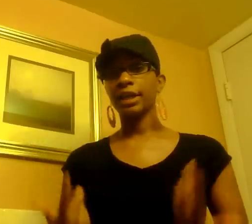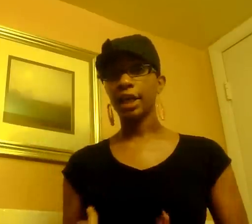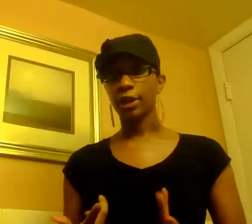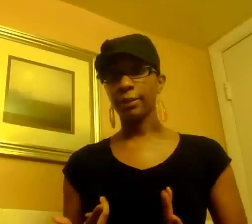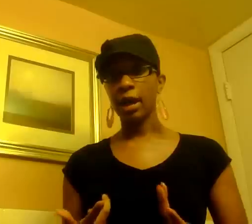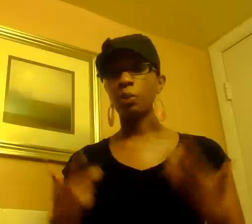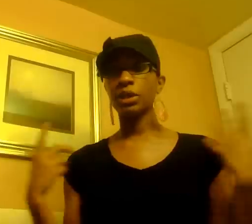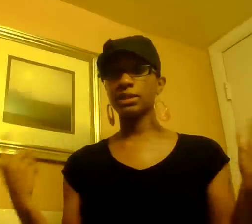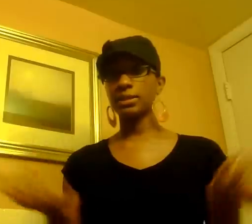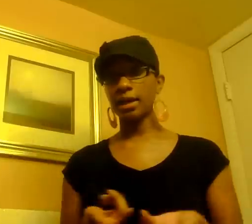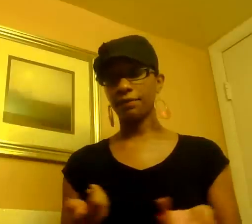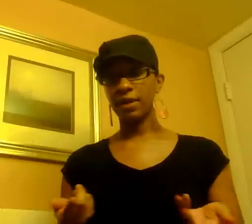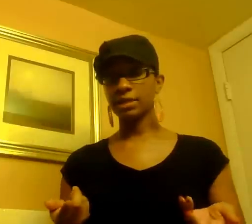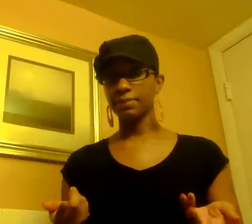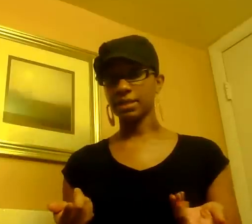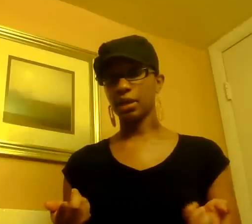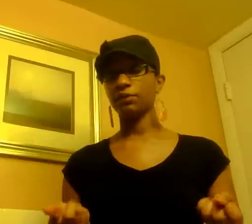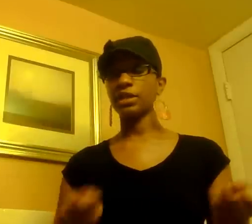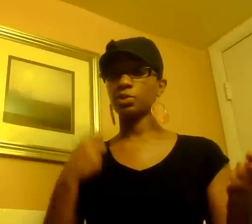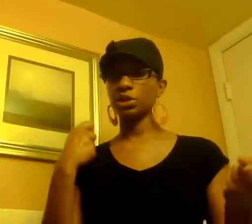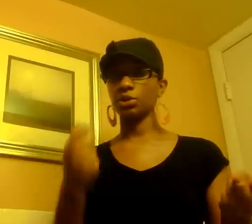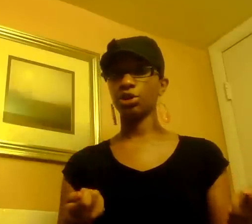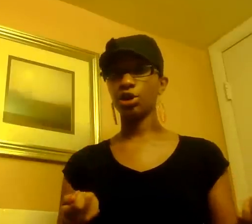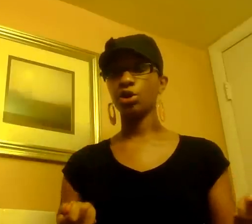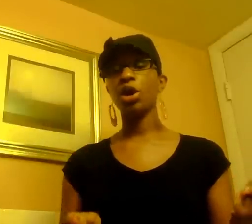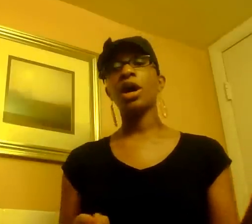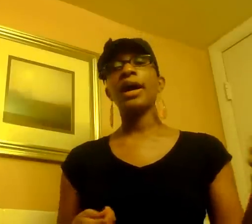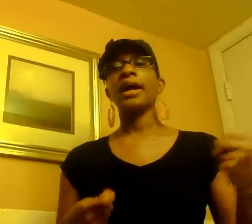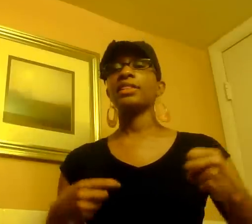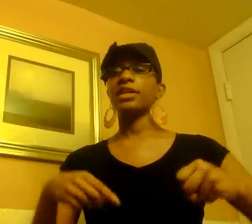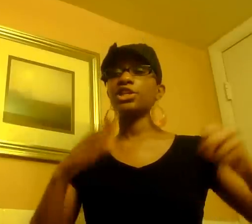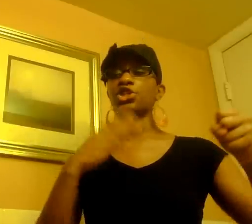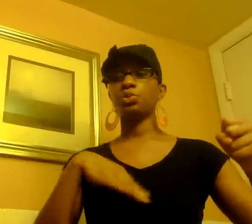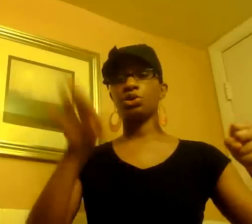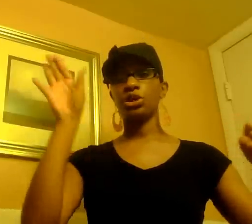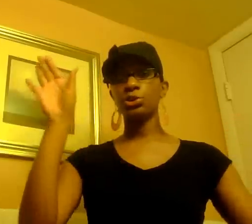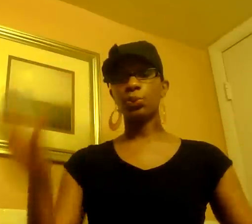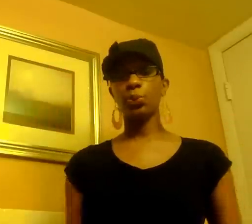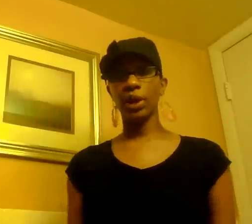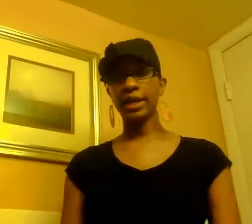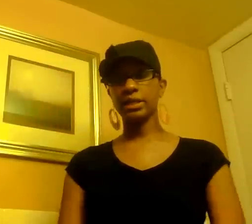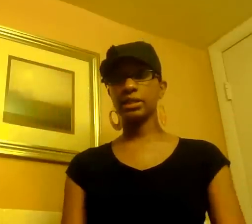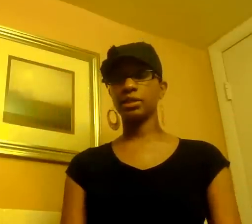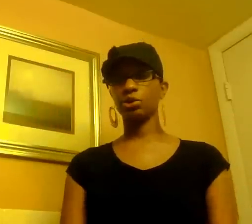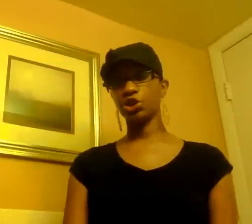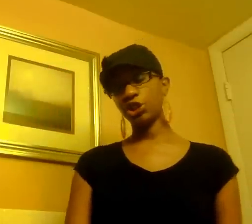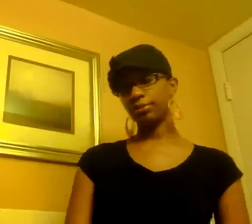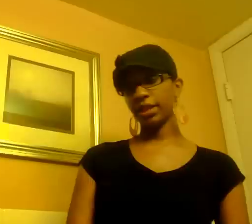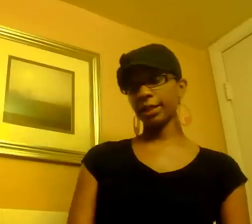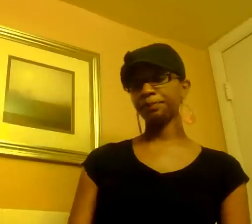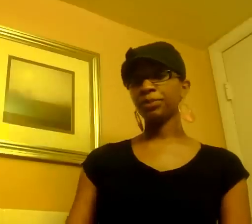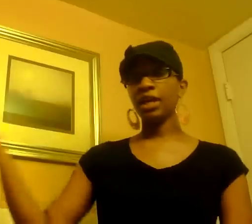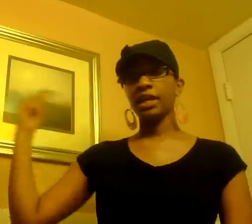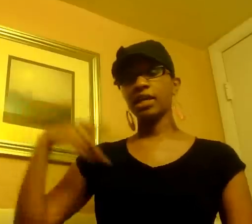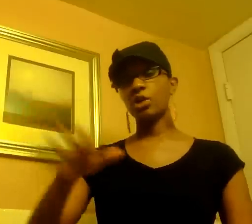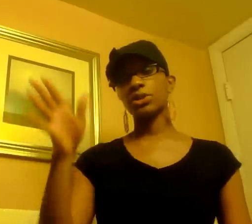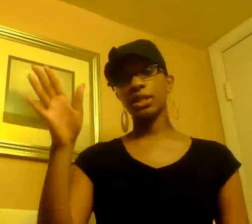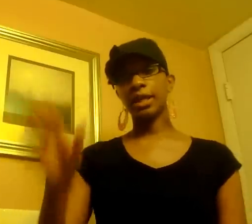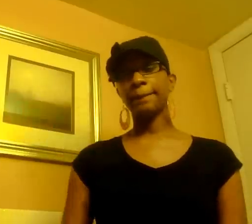and care about i'm willing to sacrifice myself that's what he told the girl and then he just went on his way into the little ship thing he goes in